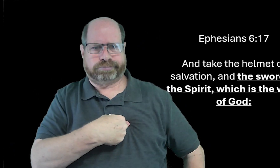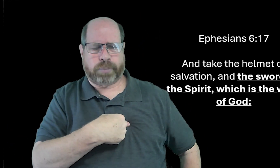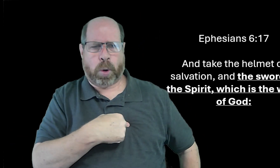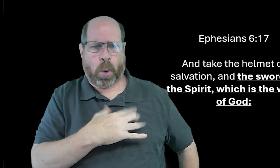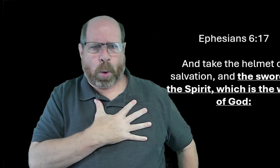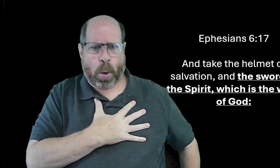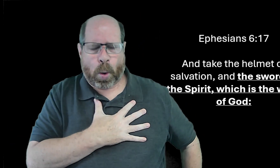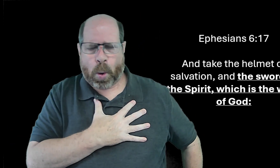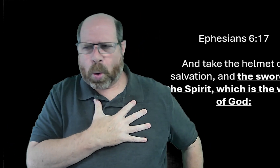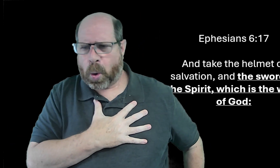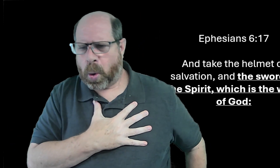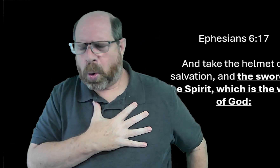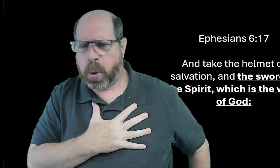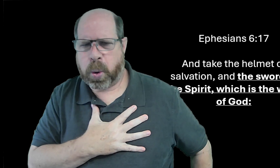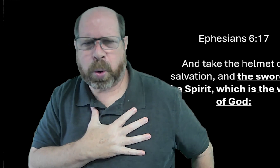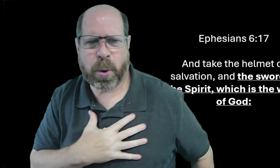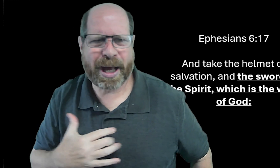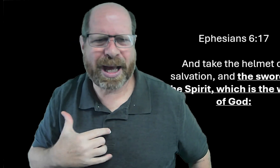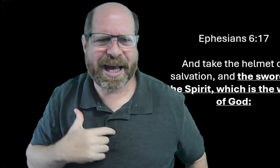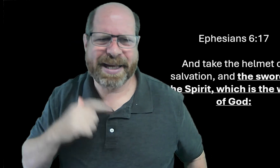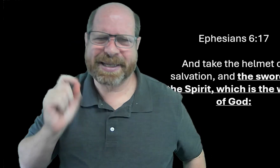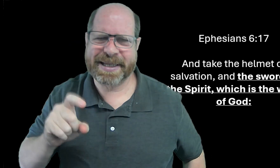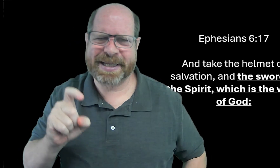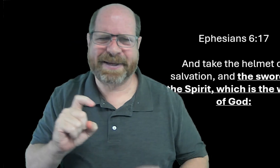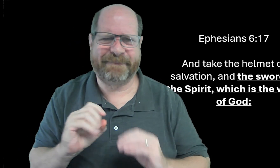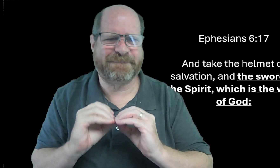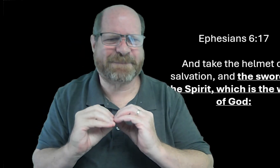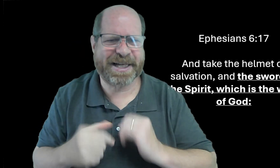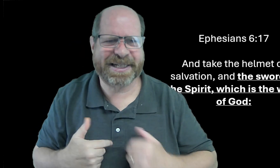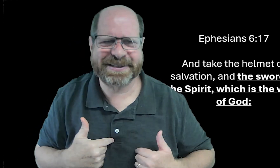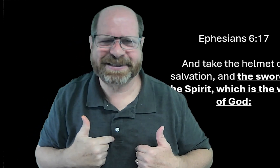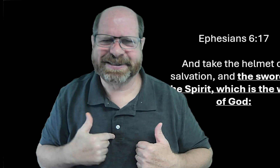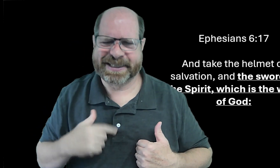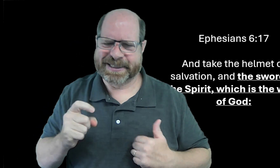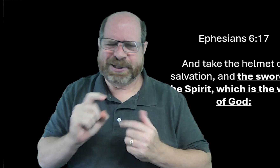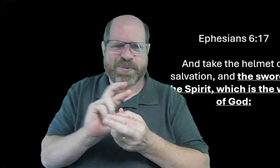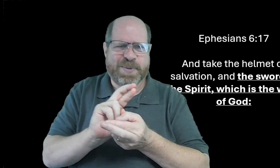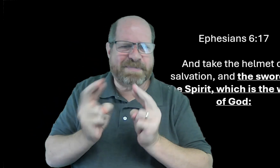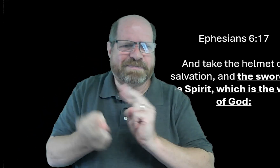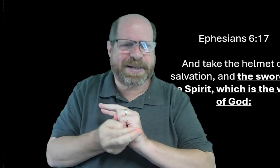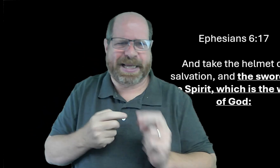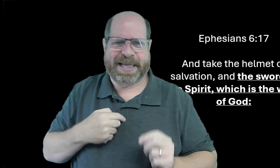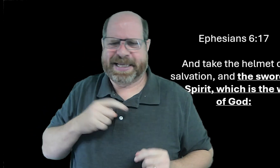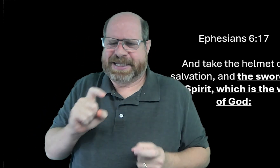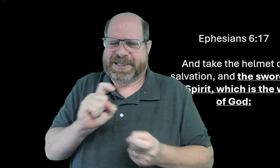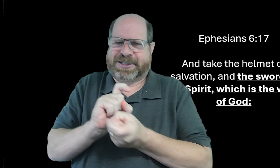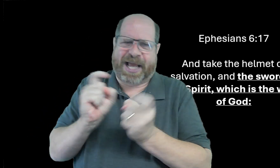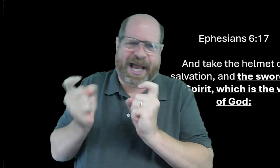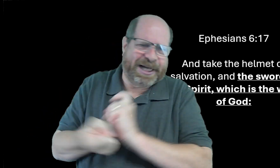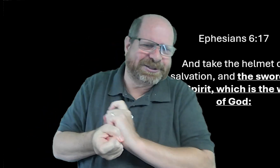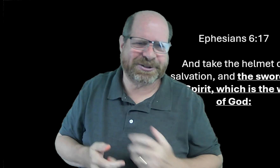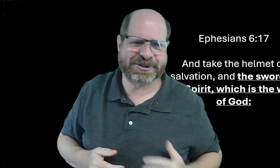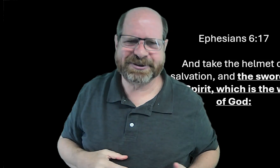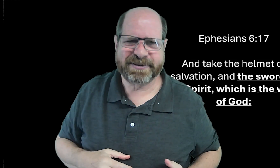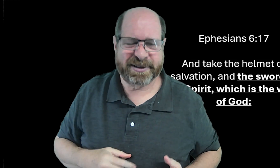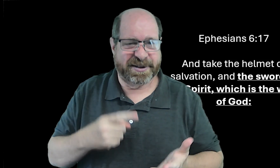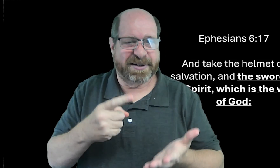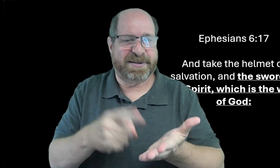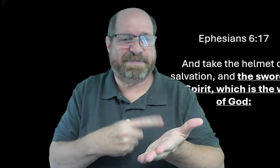pierces our hearts and convicts us for all that he needs to fix in me and all that i need to repent of